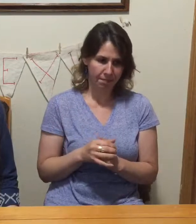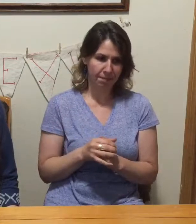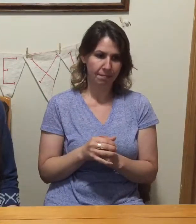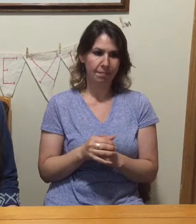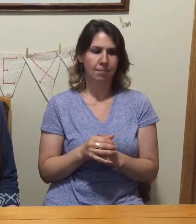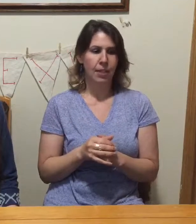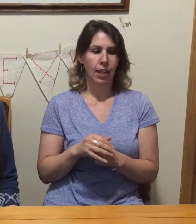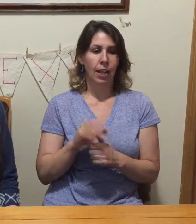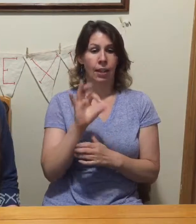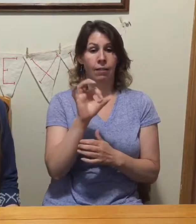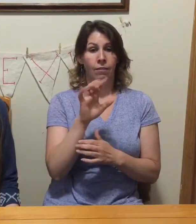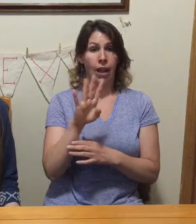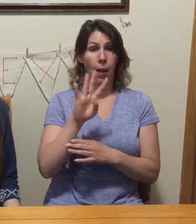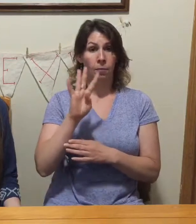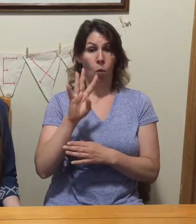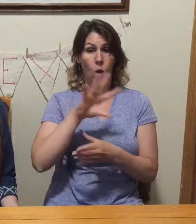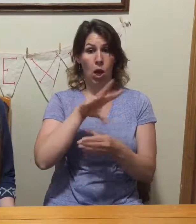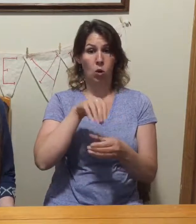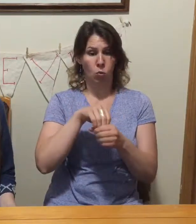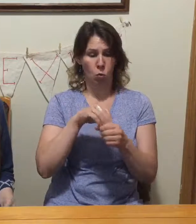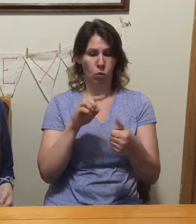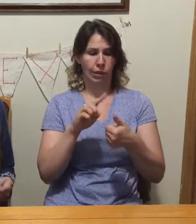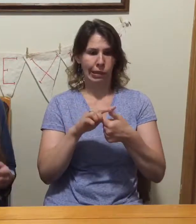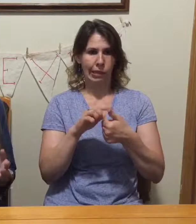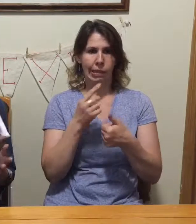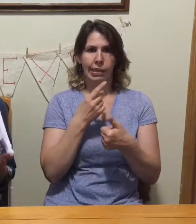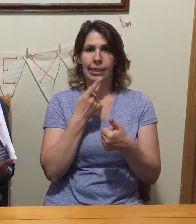All right, so the Fab Four is Slim,